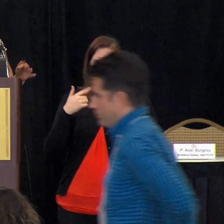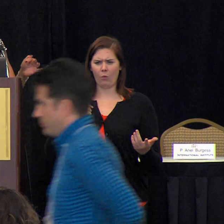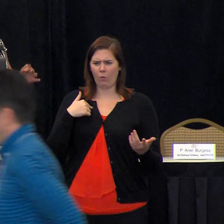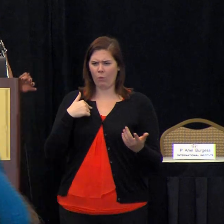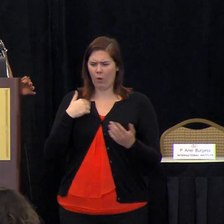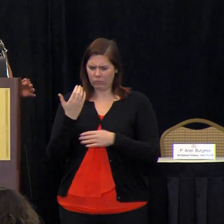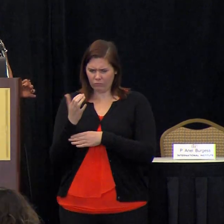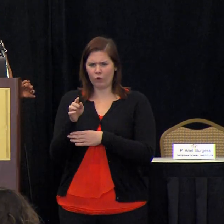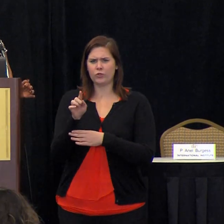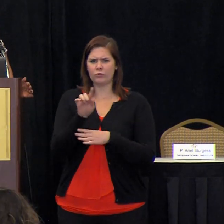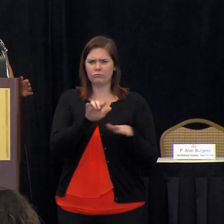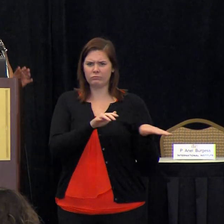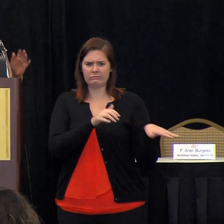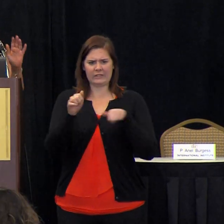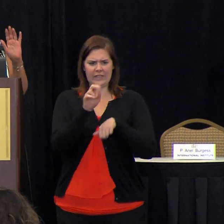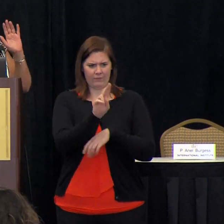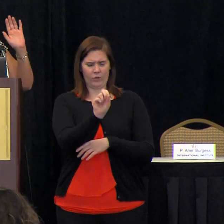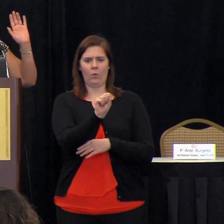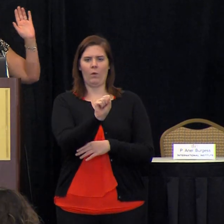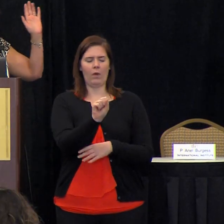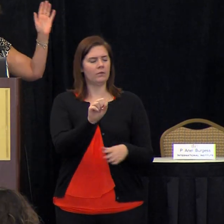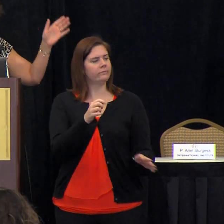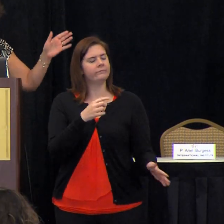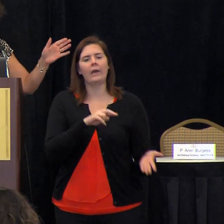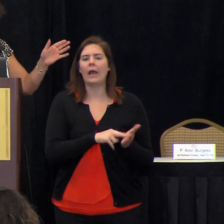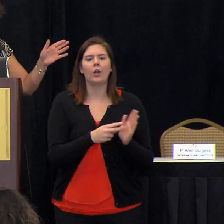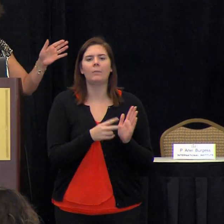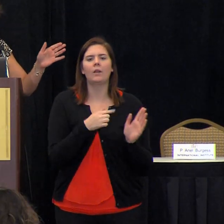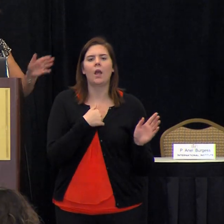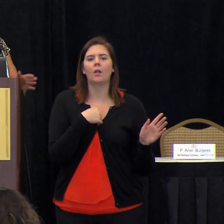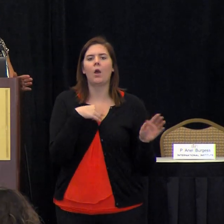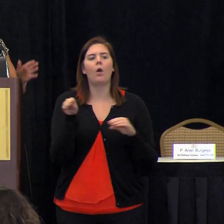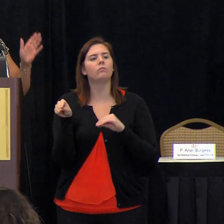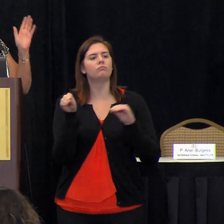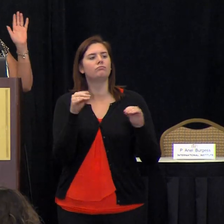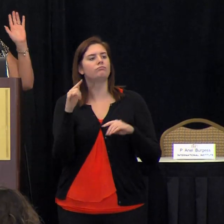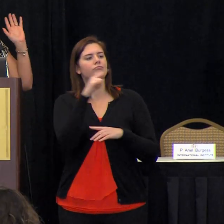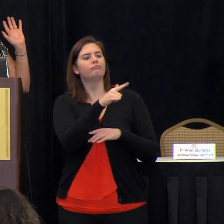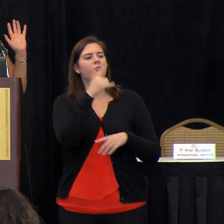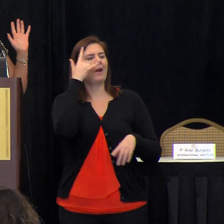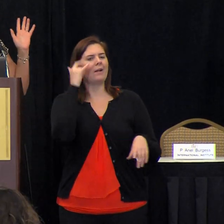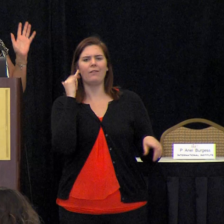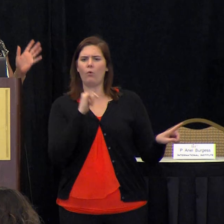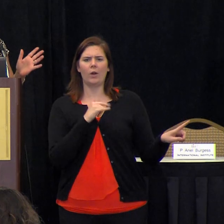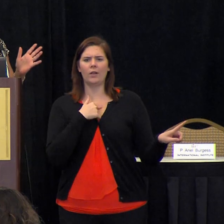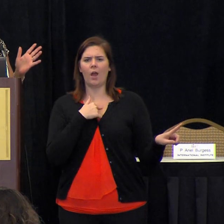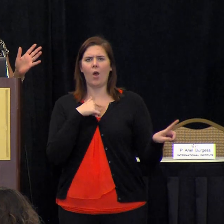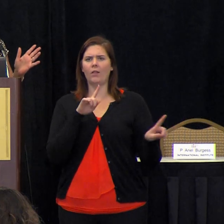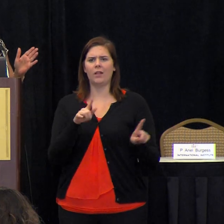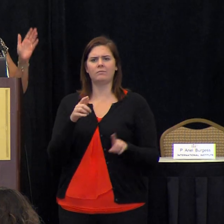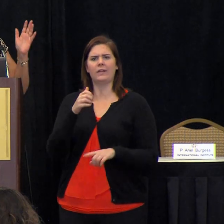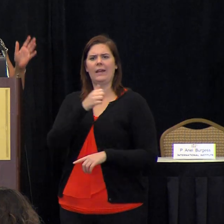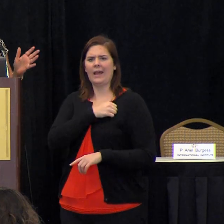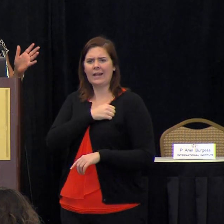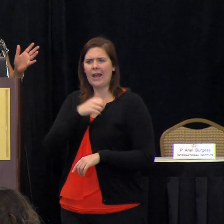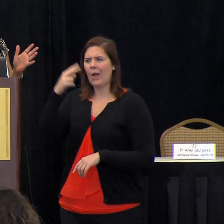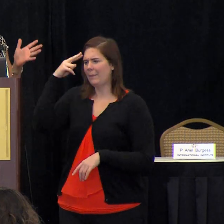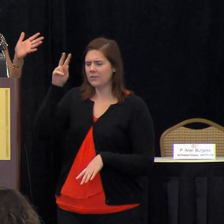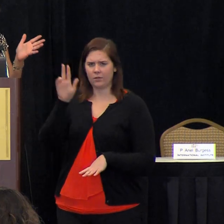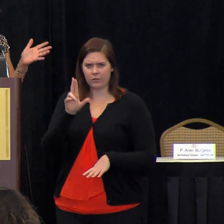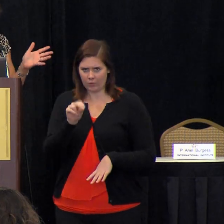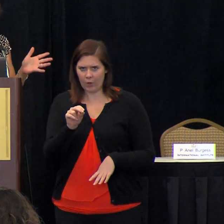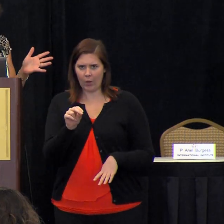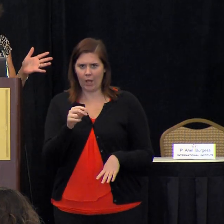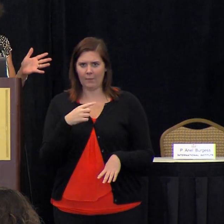to leave the united states and i'm not saying just go to california and i'm not saying go to canada or mexico i'm saying